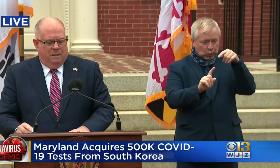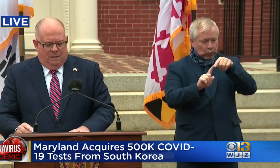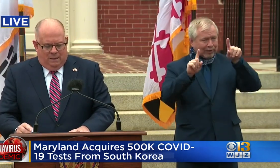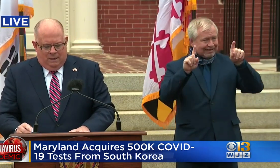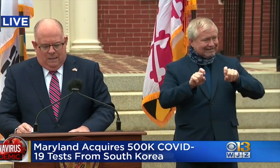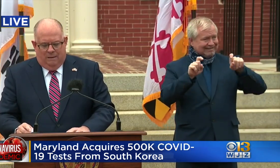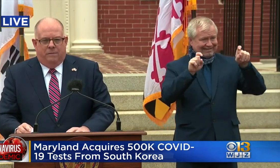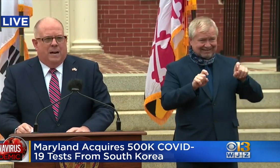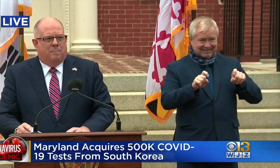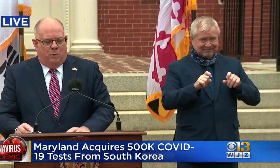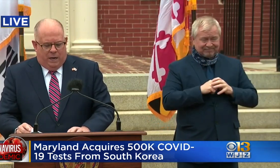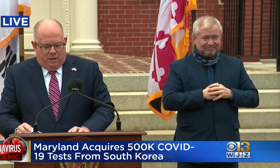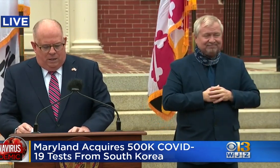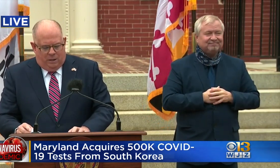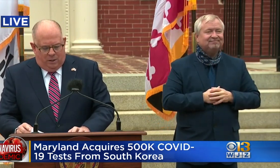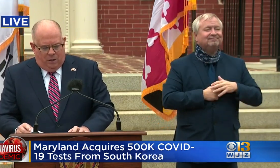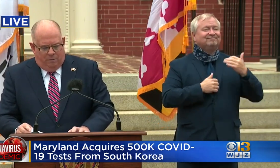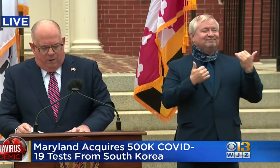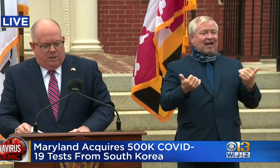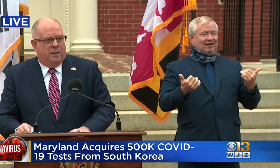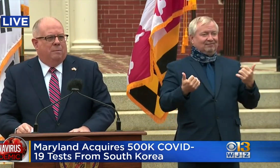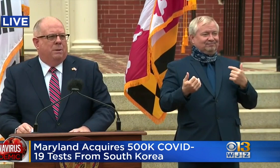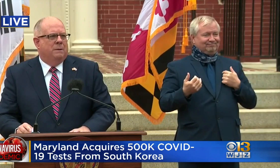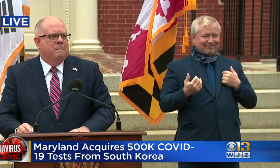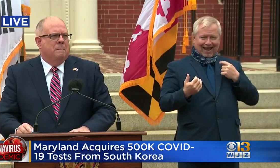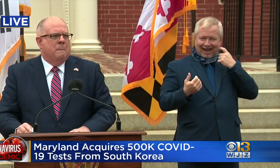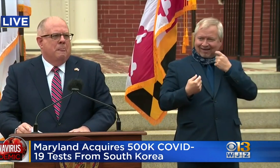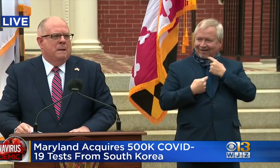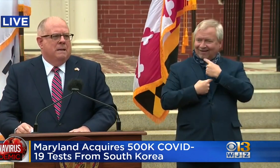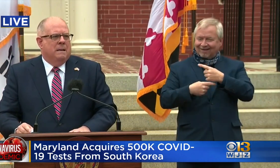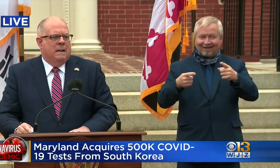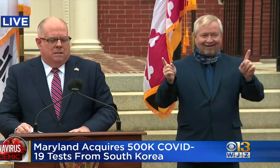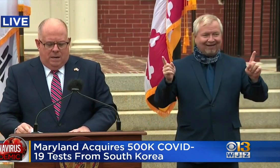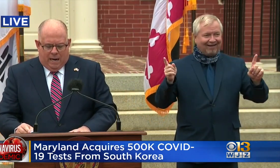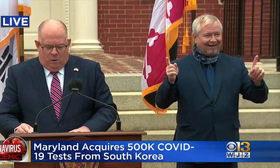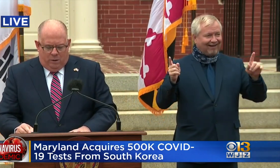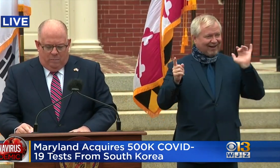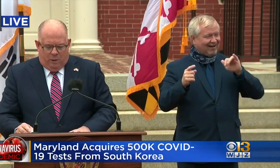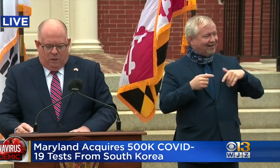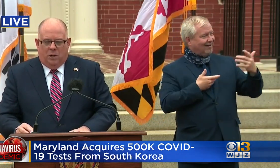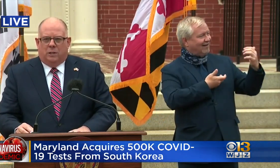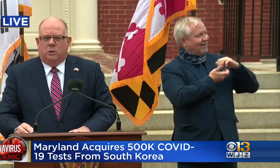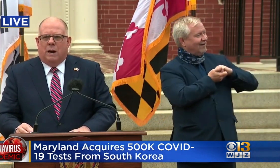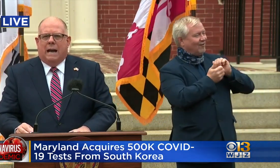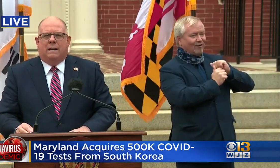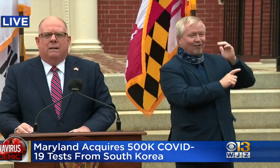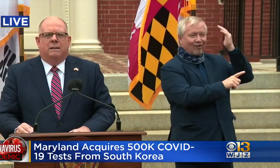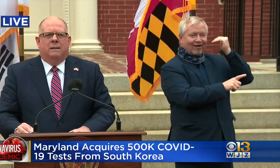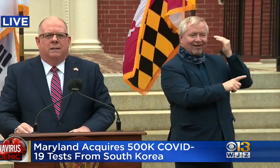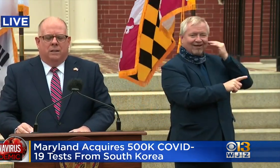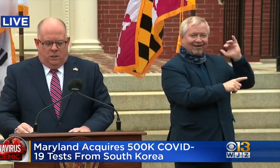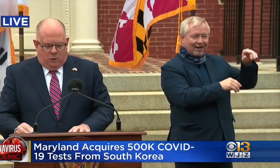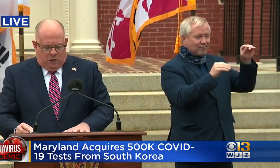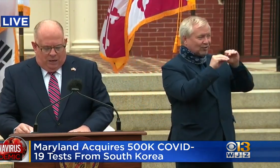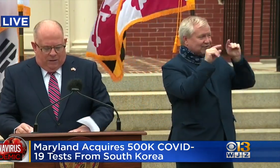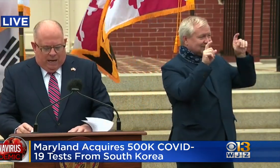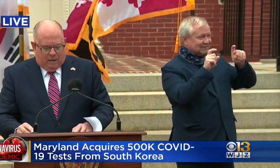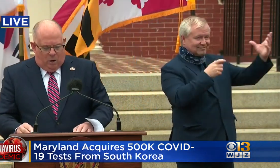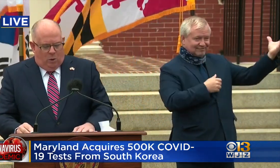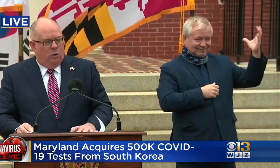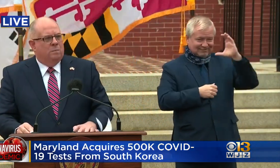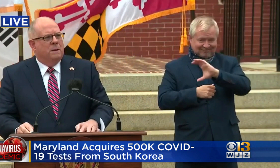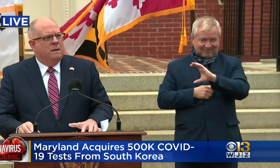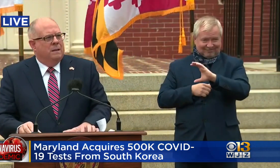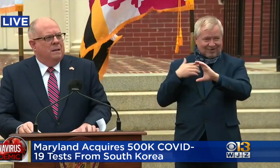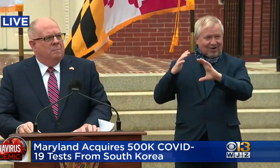of Operation Enduring Friendship has not only put us on track to achieve that